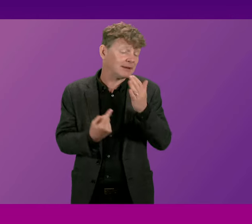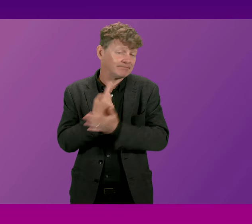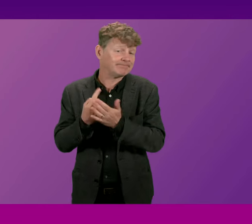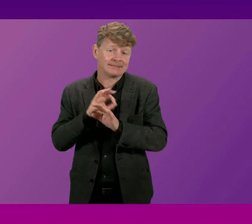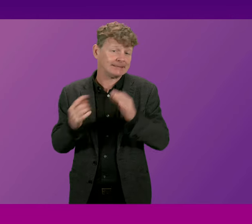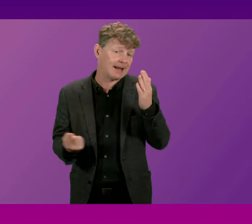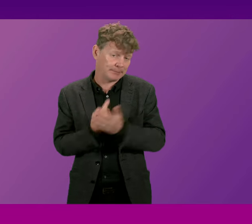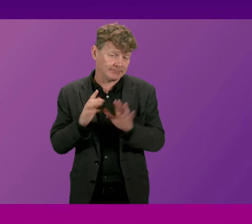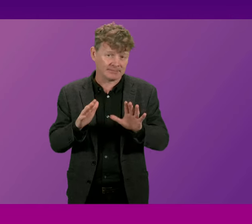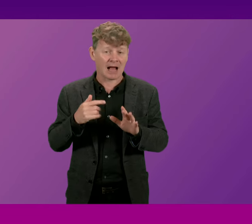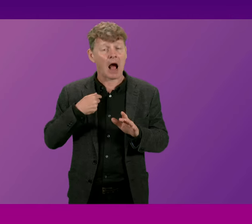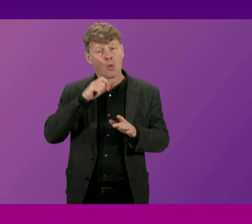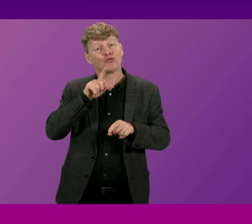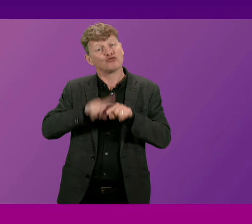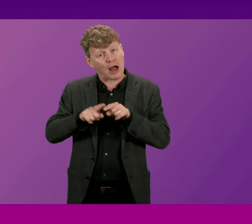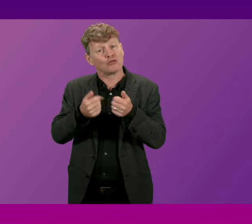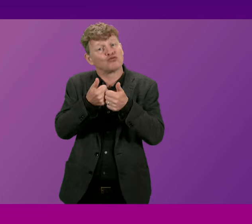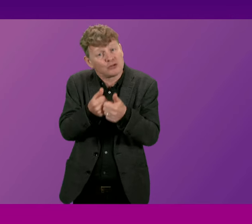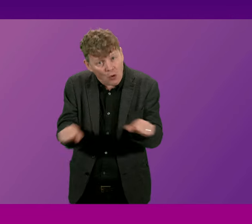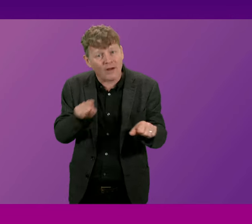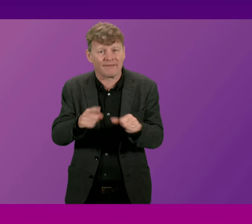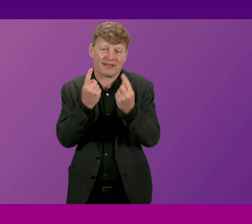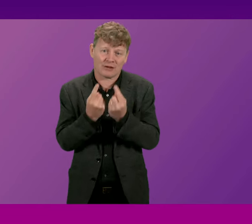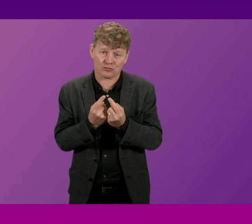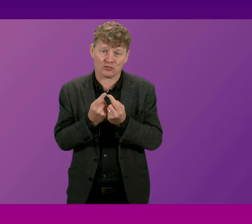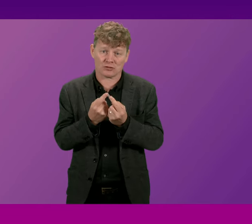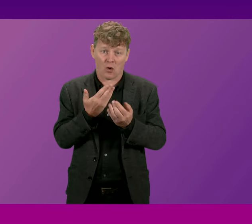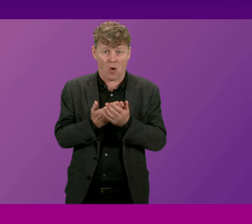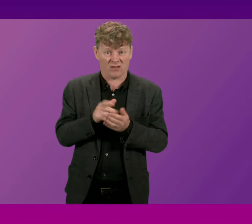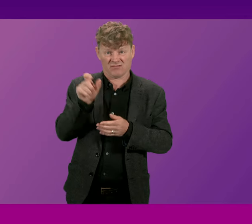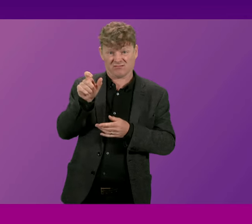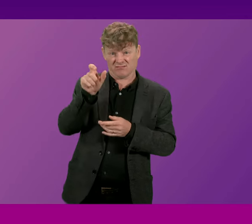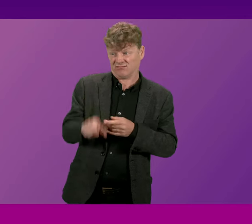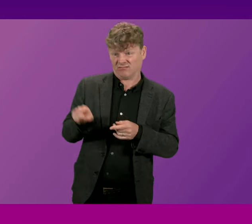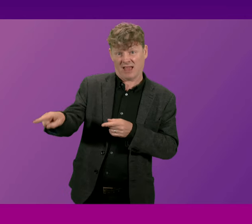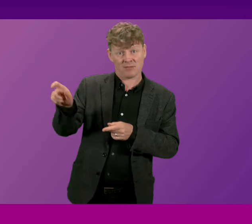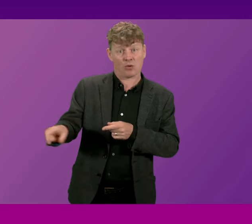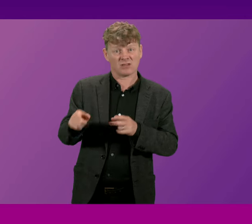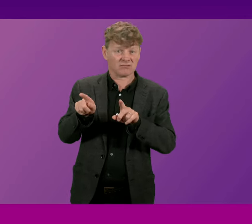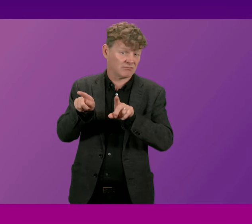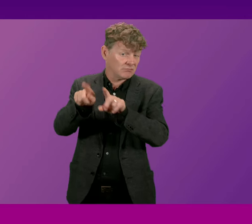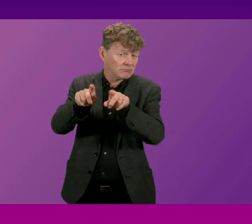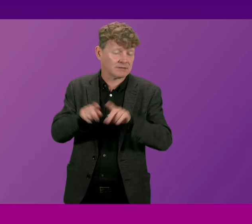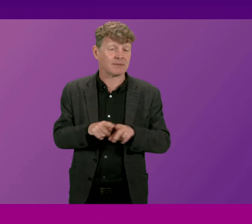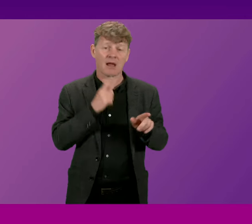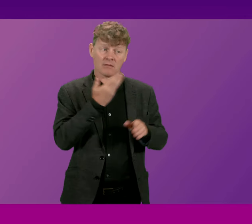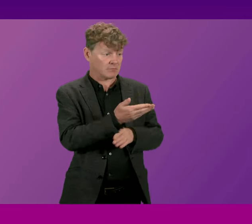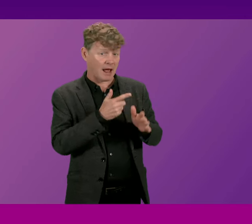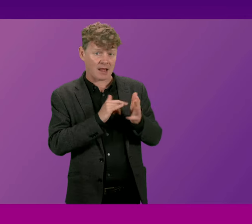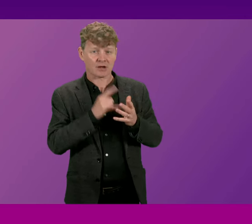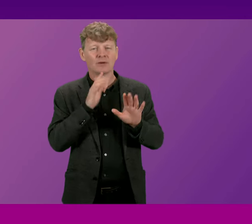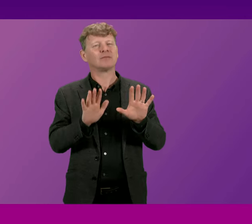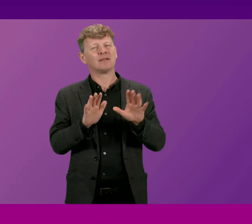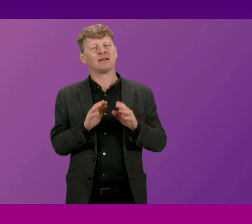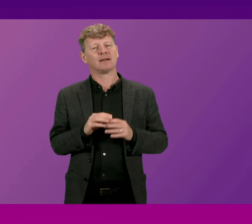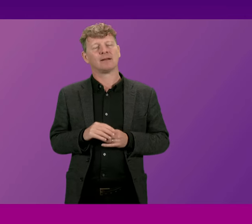will endeavour to do all that I can to try to resolve those issues on behalf of Mr Rogers and patients like him Mr Sarwar the frustrating